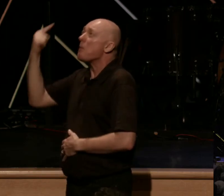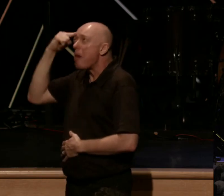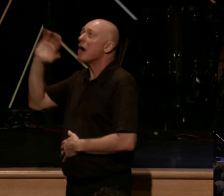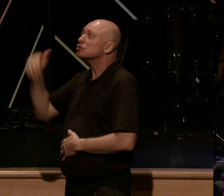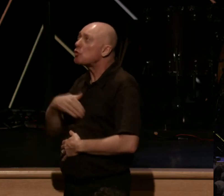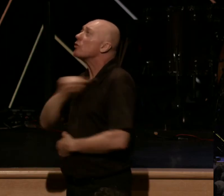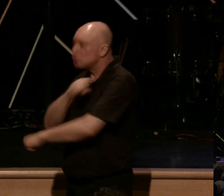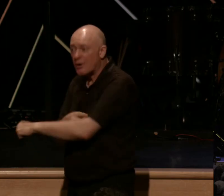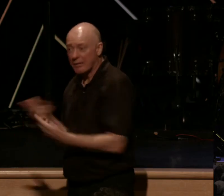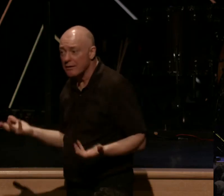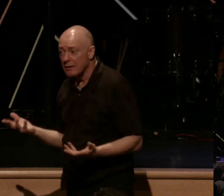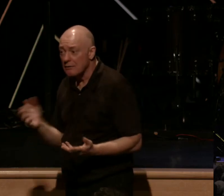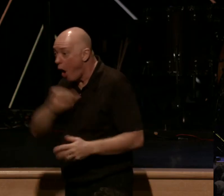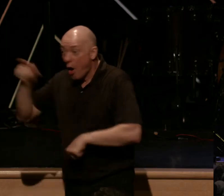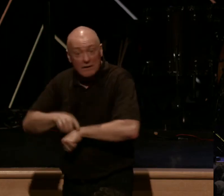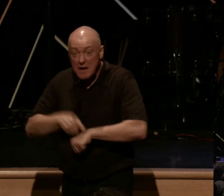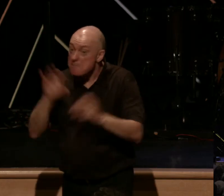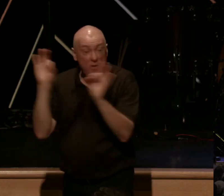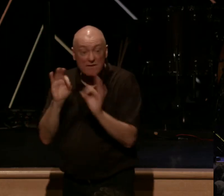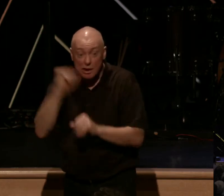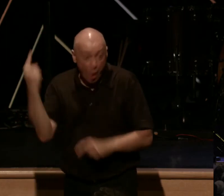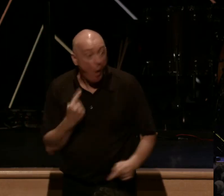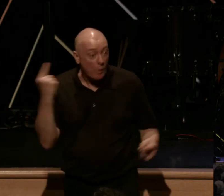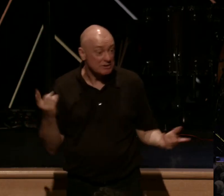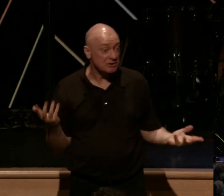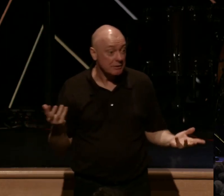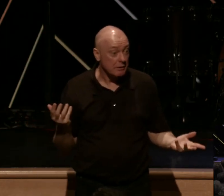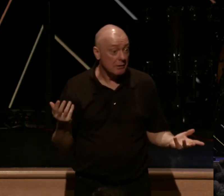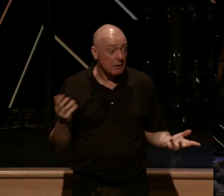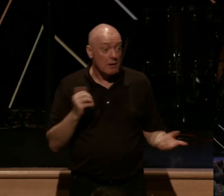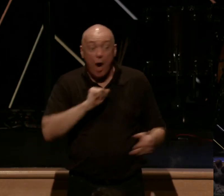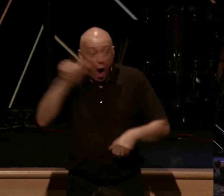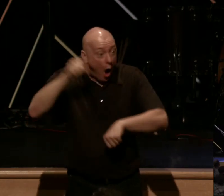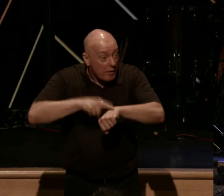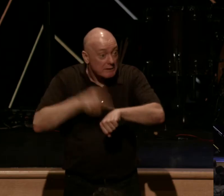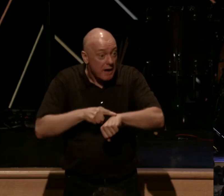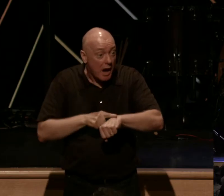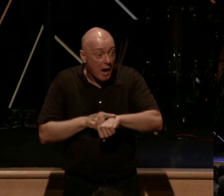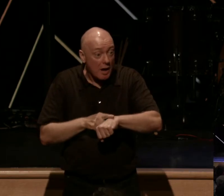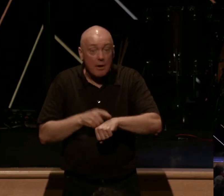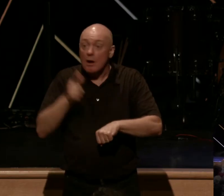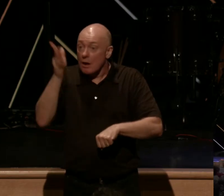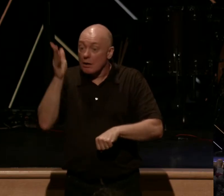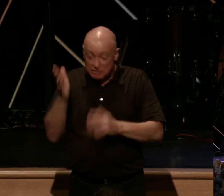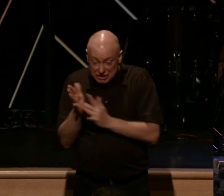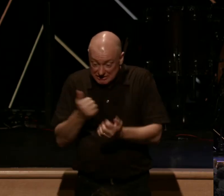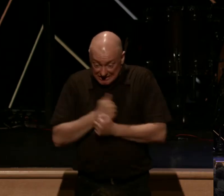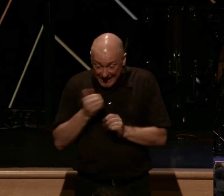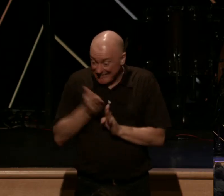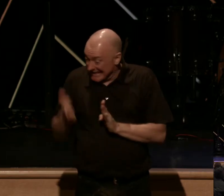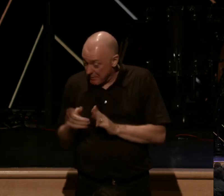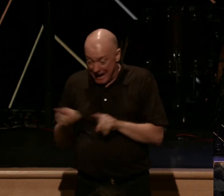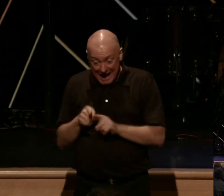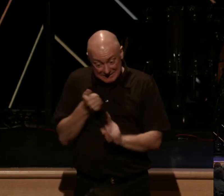soul, and strength. At all times, perfectly, always. At all times, he loved his neighbor as himself perfectly without fail.